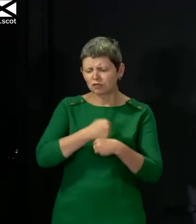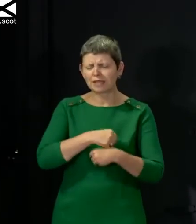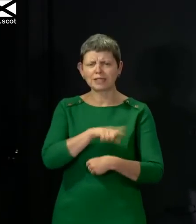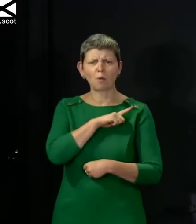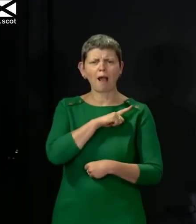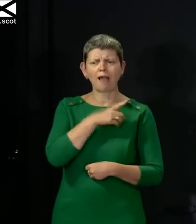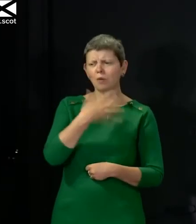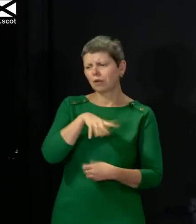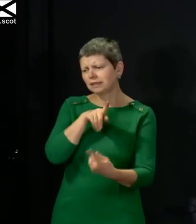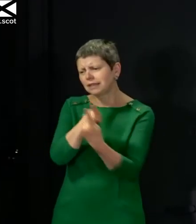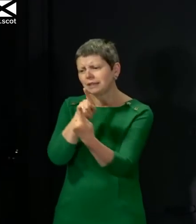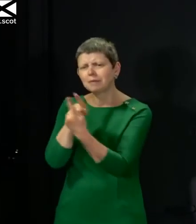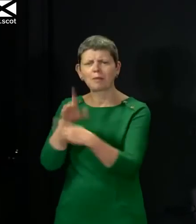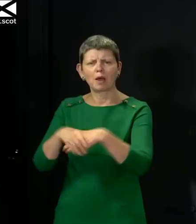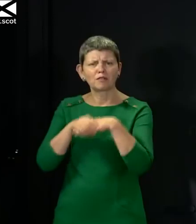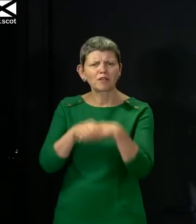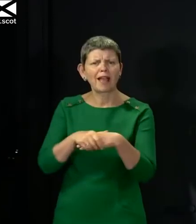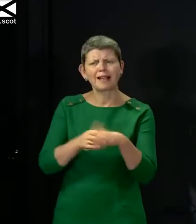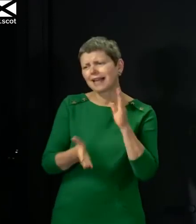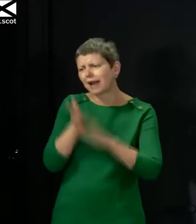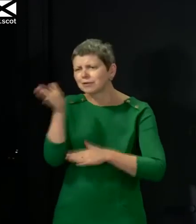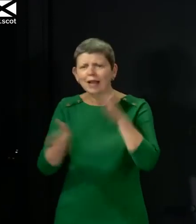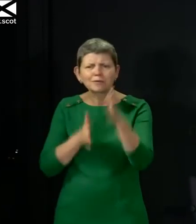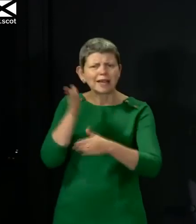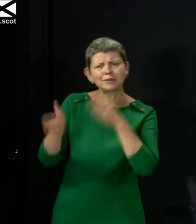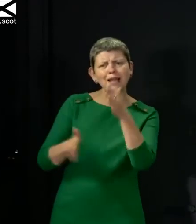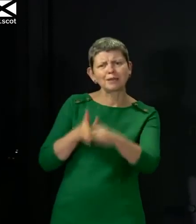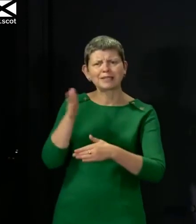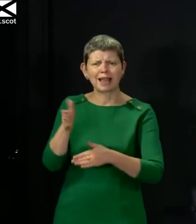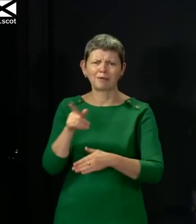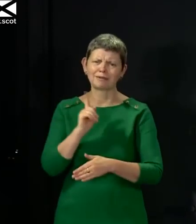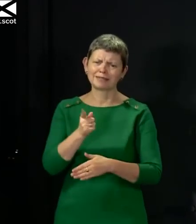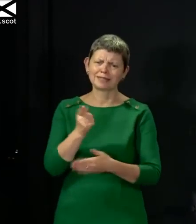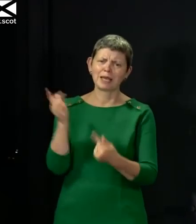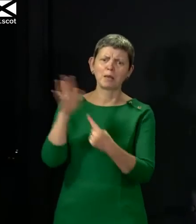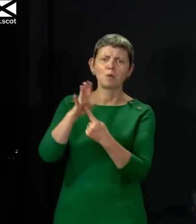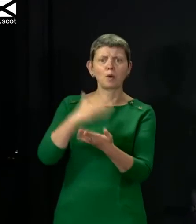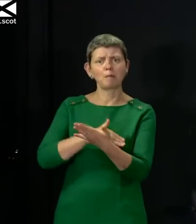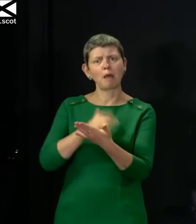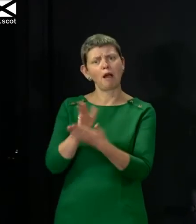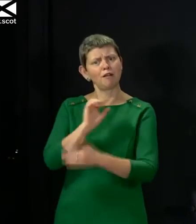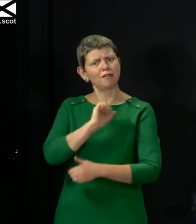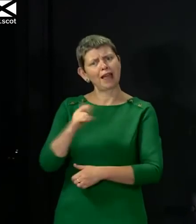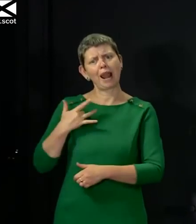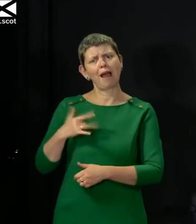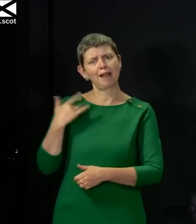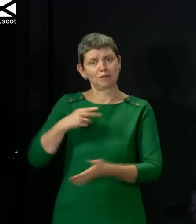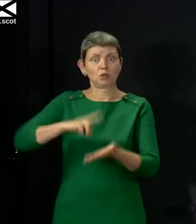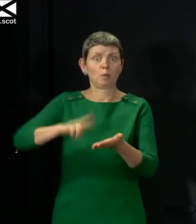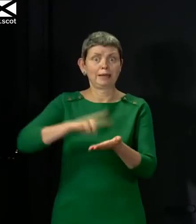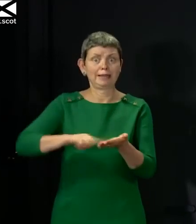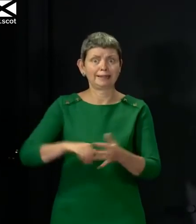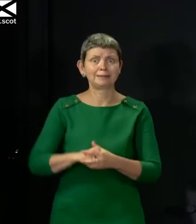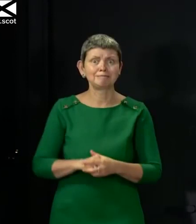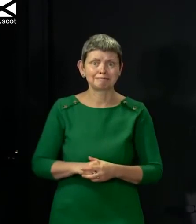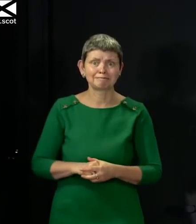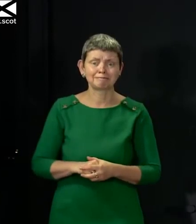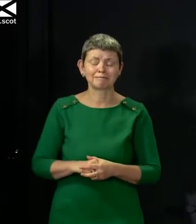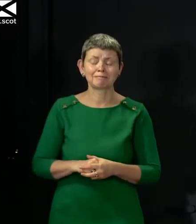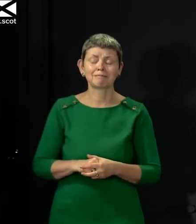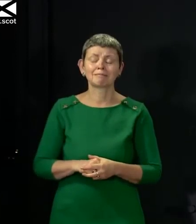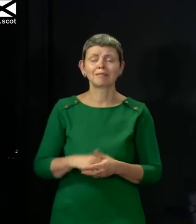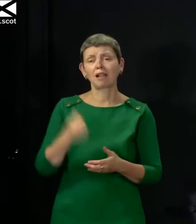friends and do the things that as part of being a young person is very very high and getting higher so